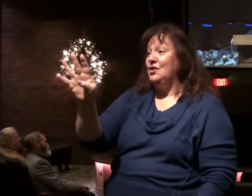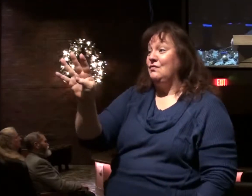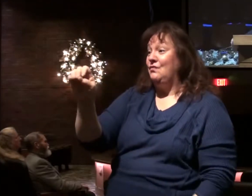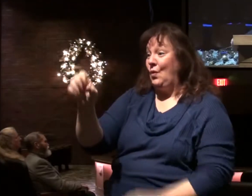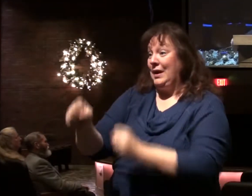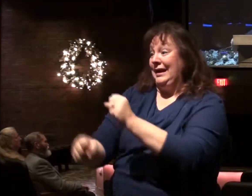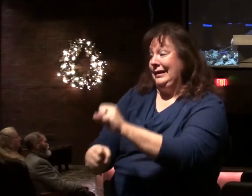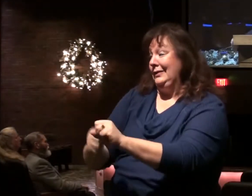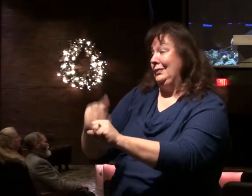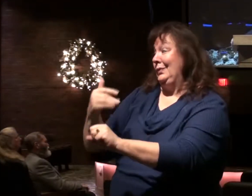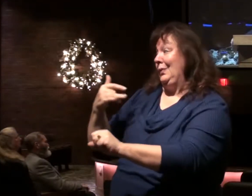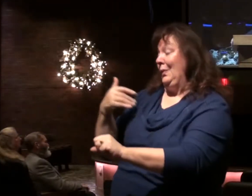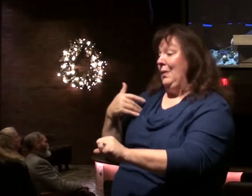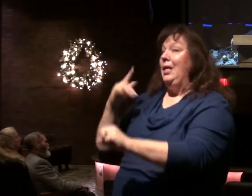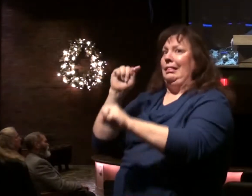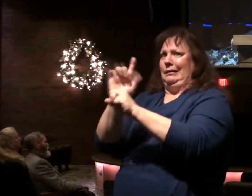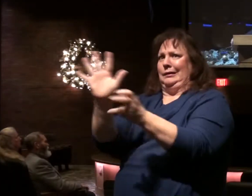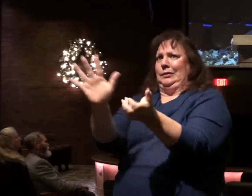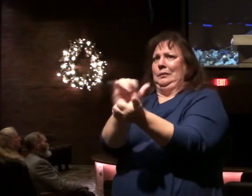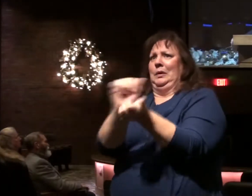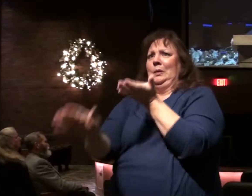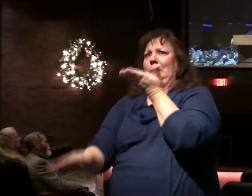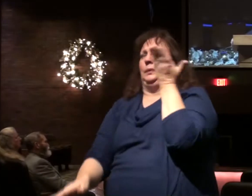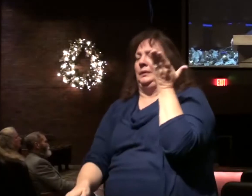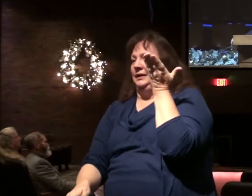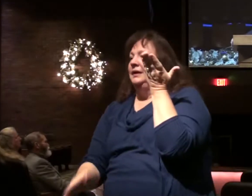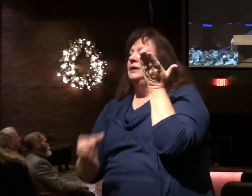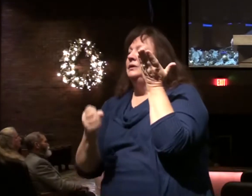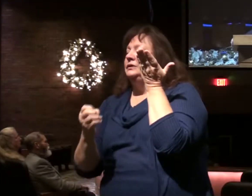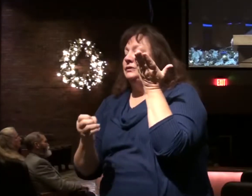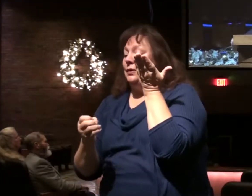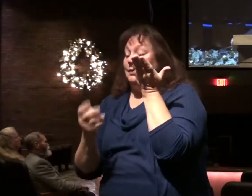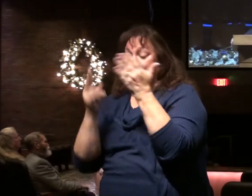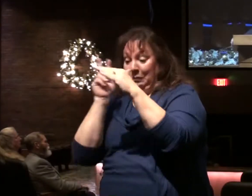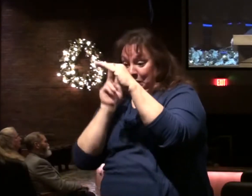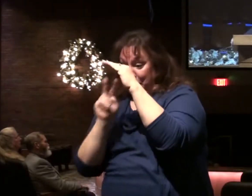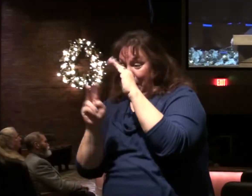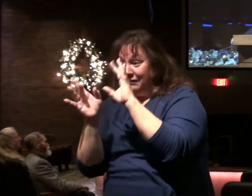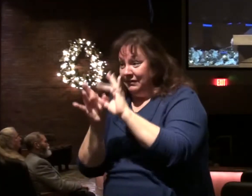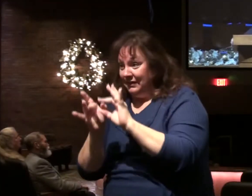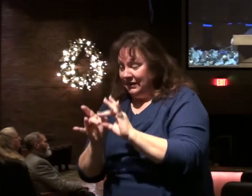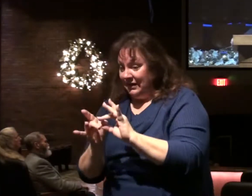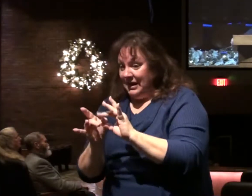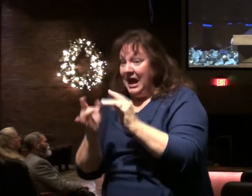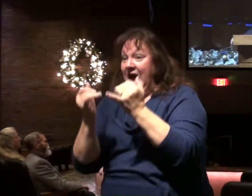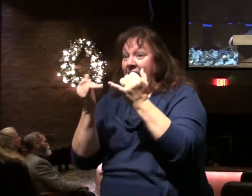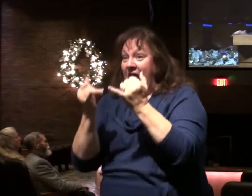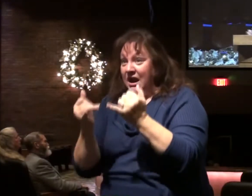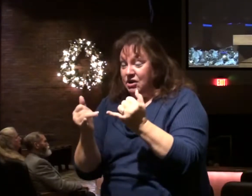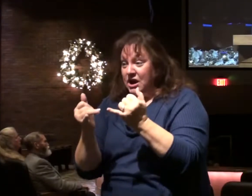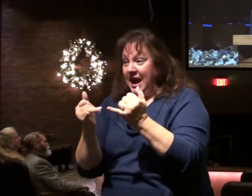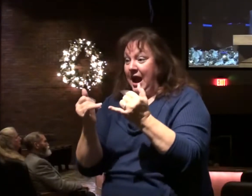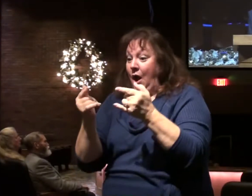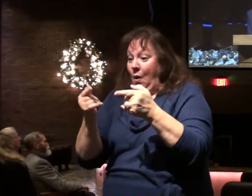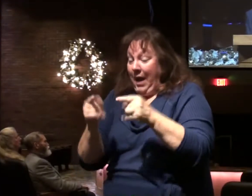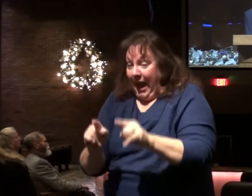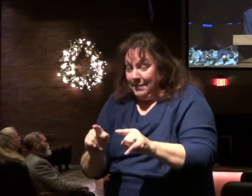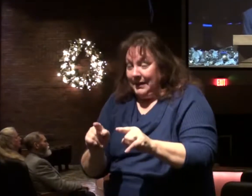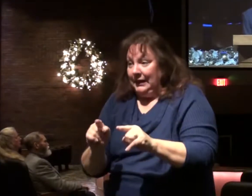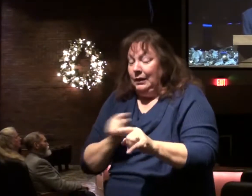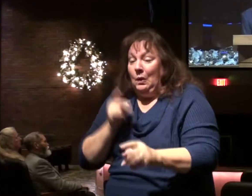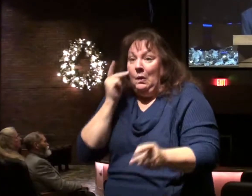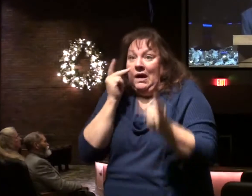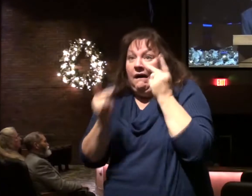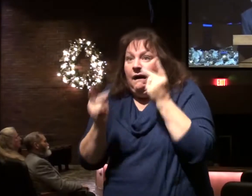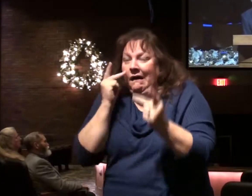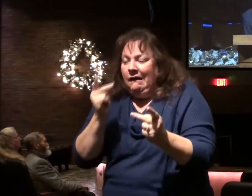the prophets' words of prophecy are coming forth from the Bible, becoming facts right before our eyes,